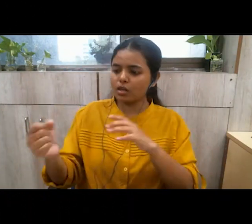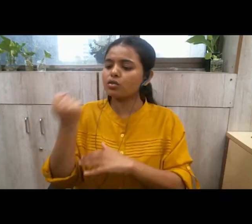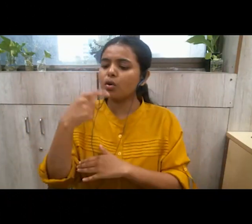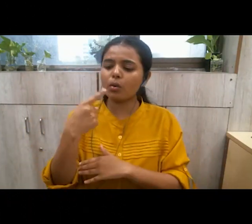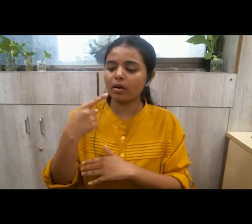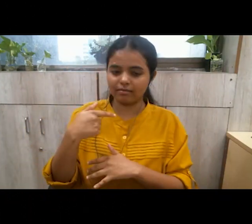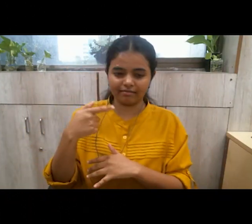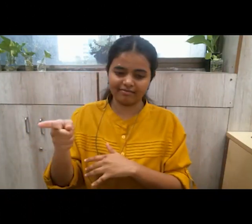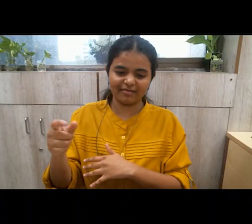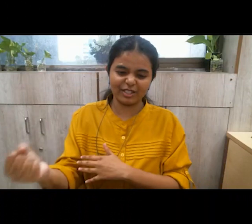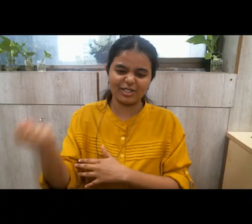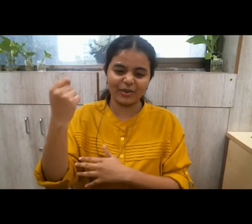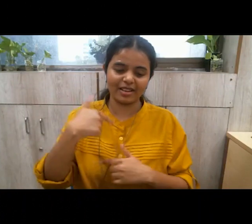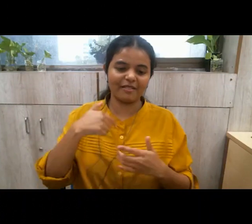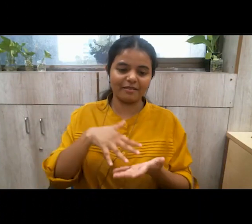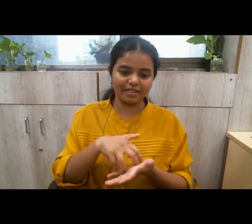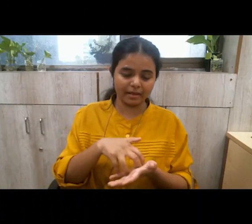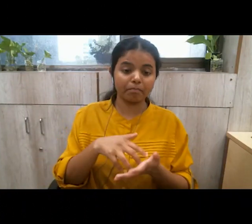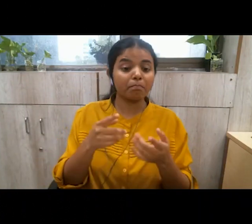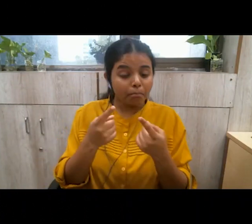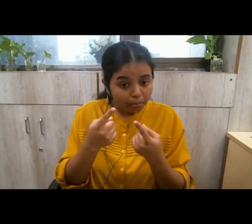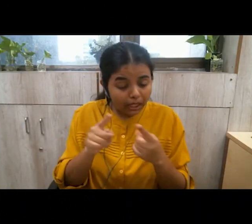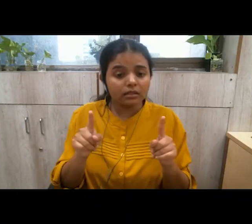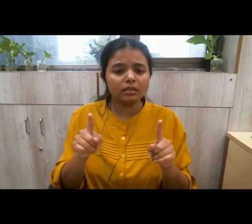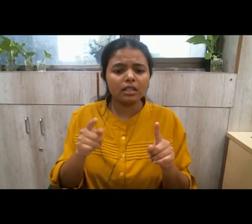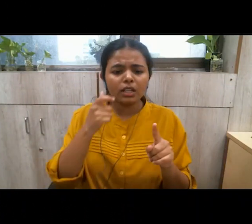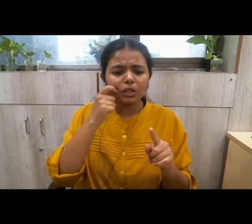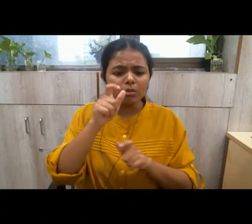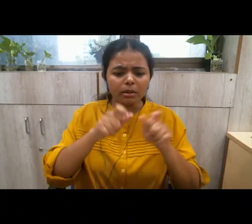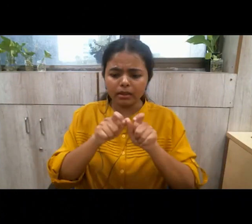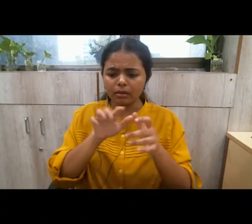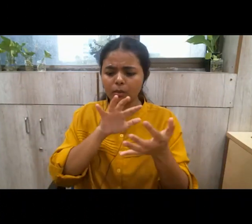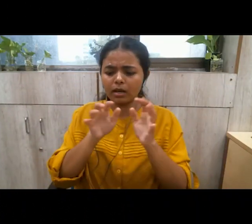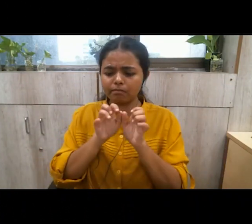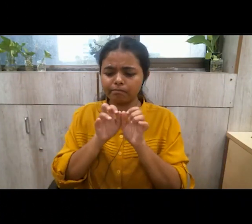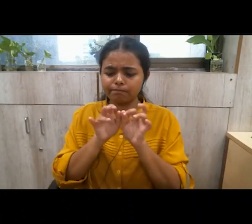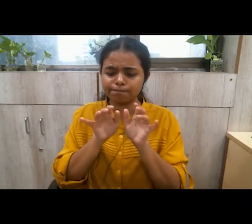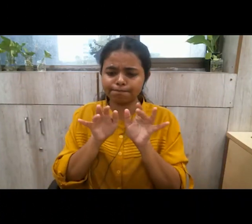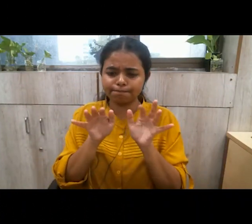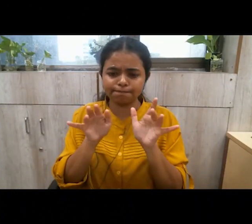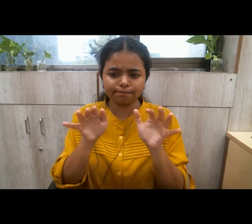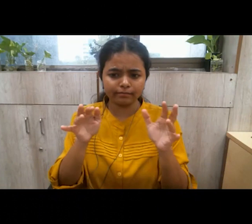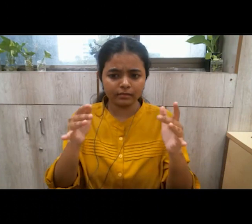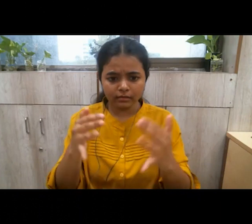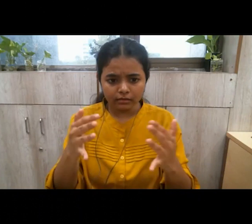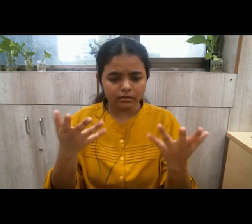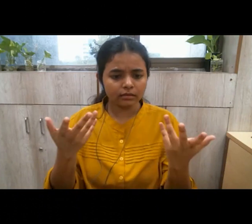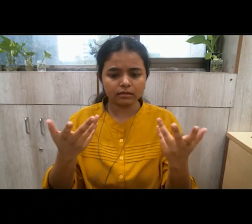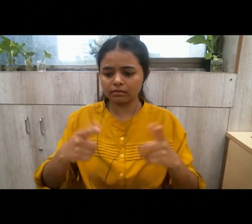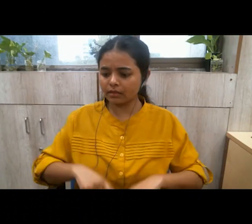but still we have spread out the most all over the planet survived and thrived